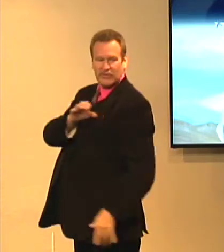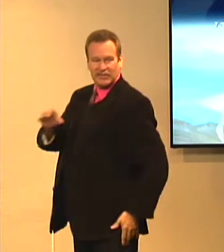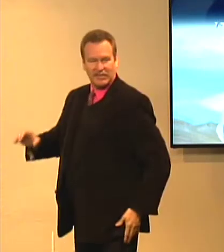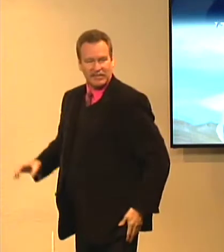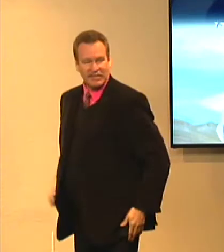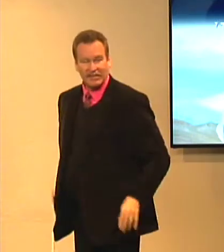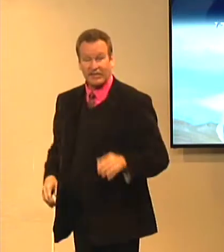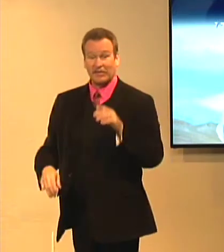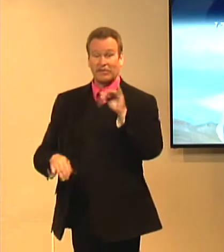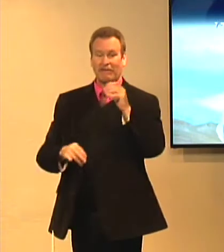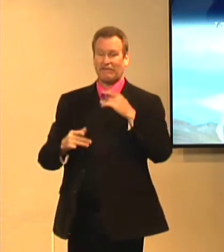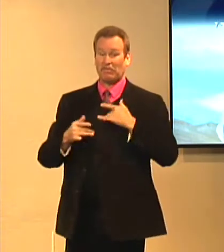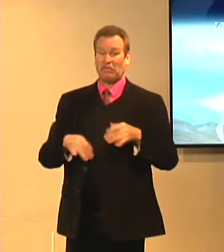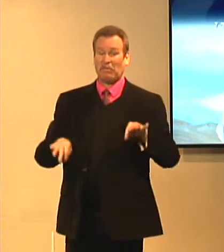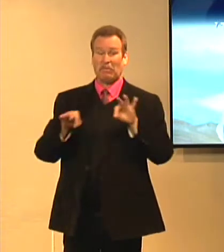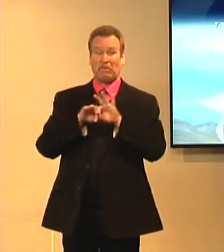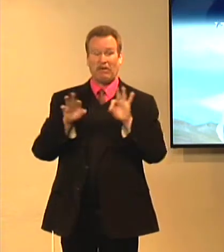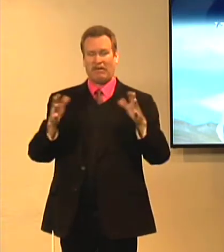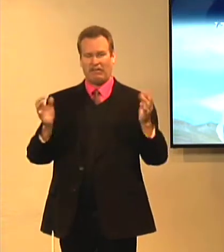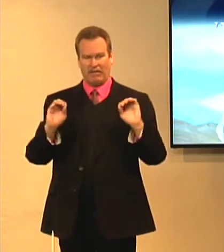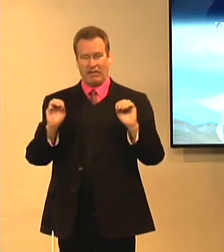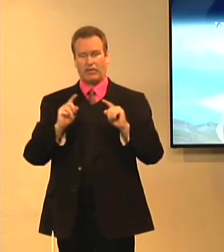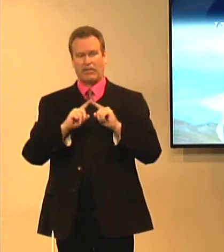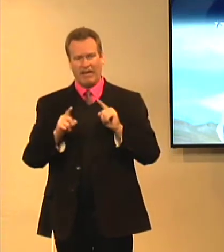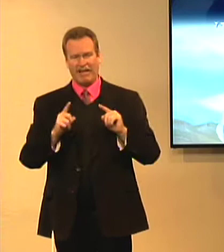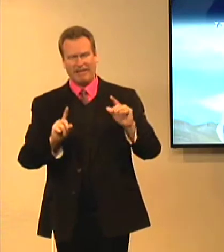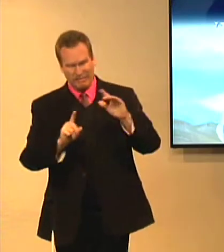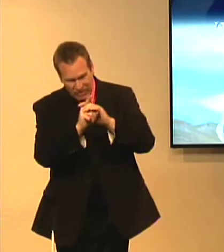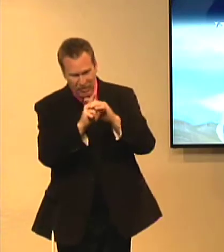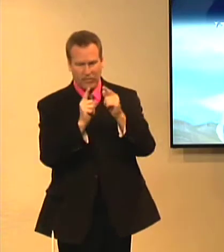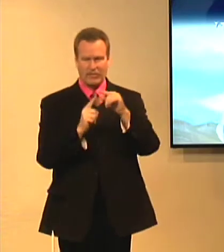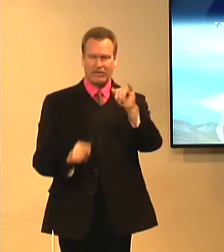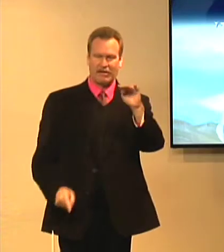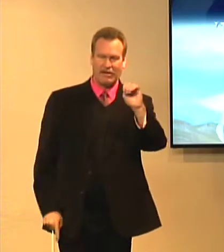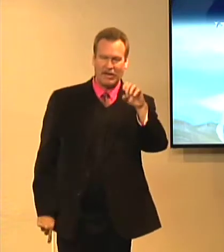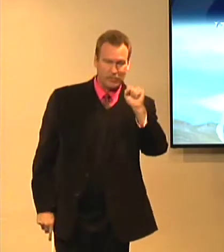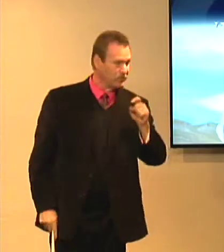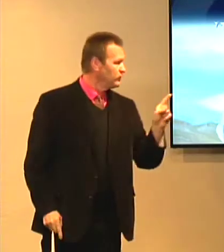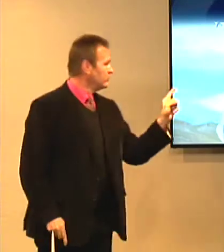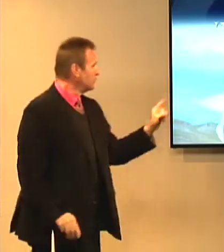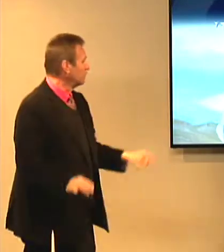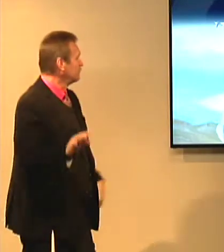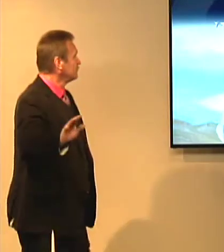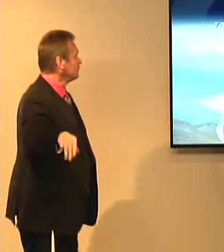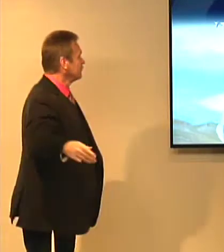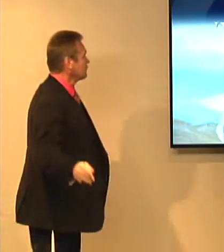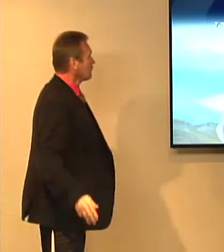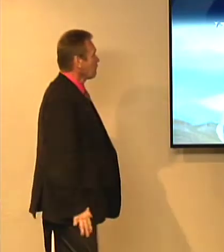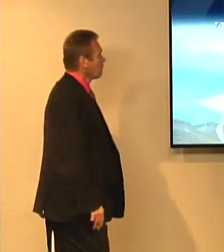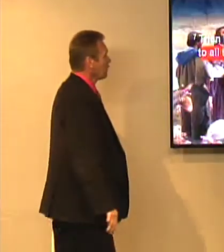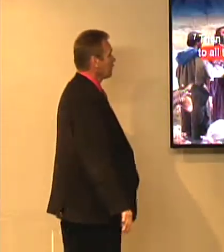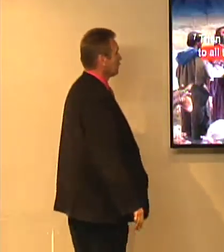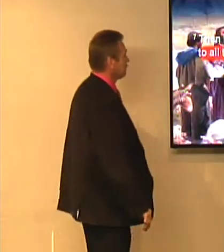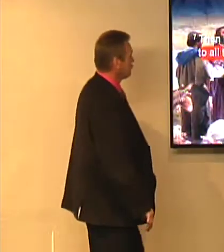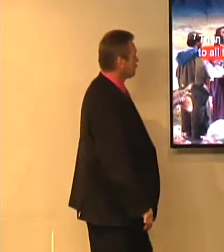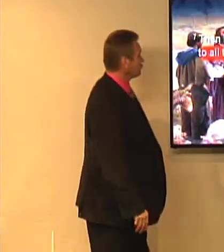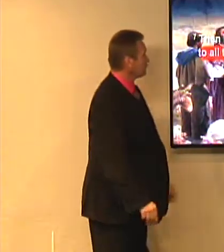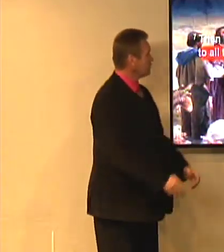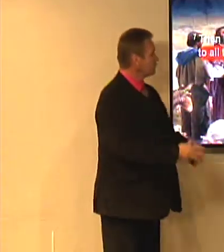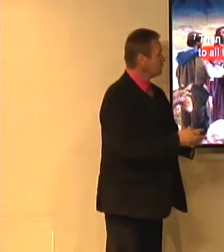Christ. So, it wasn't that he wanted to have prominence amongst the body. His brother, he was